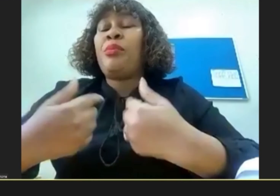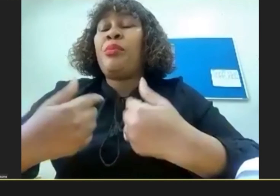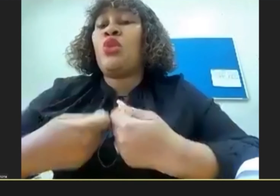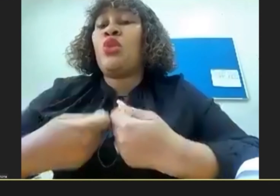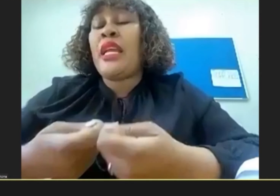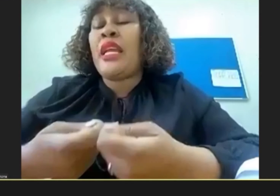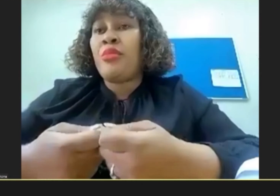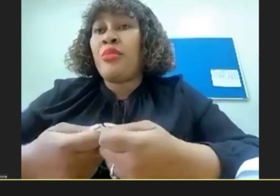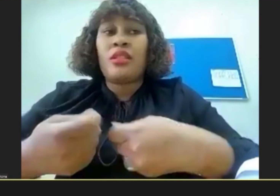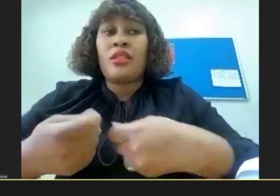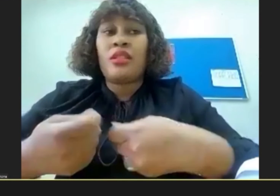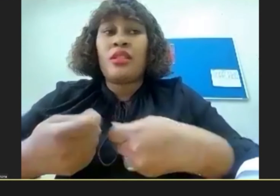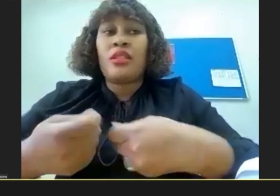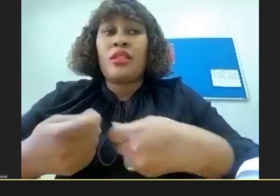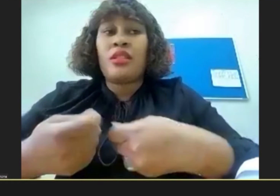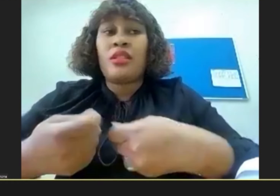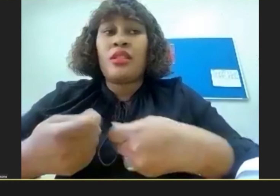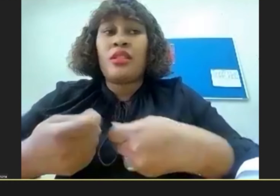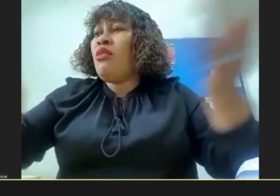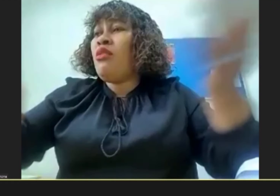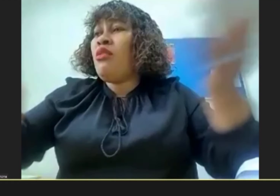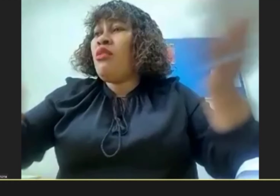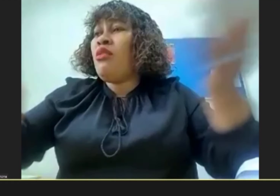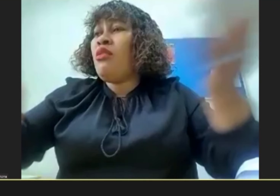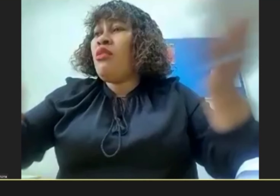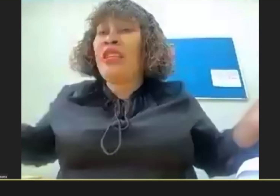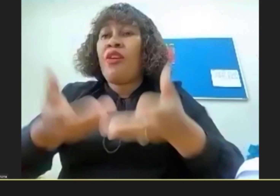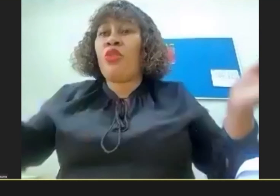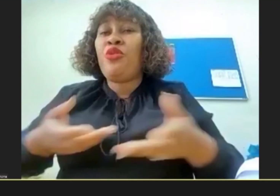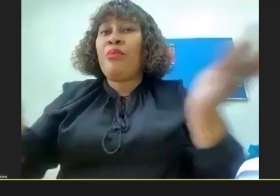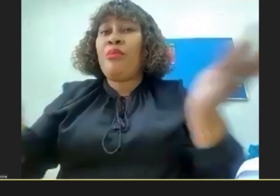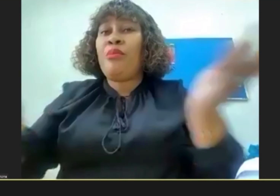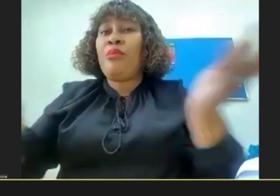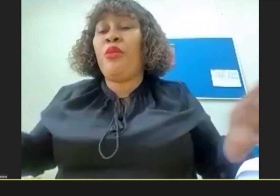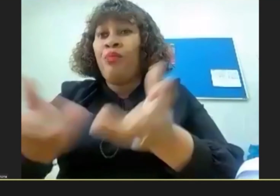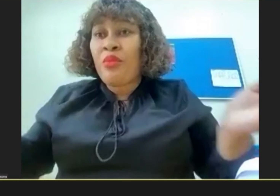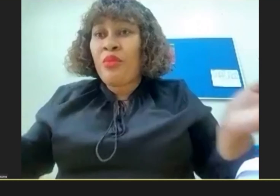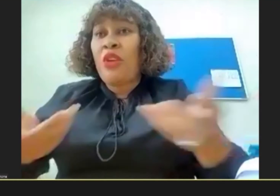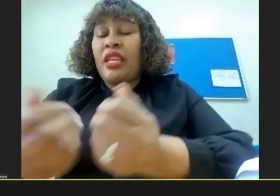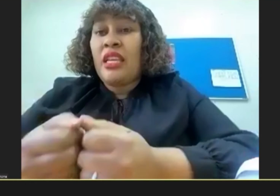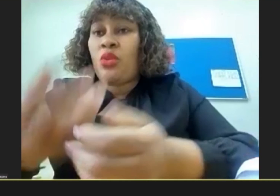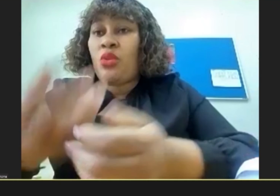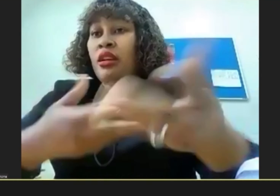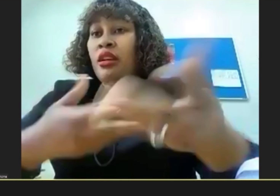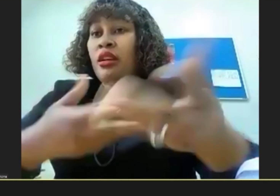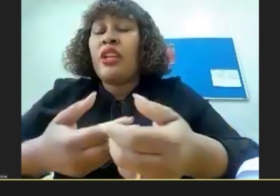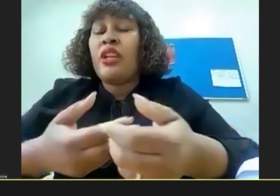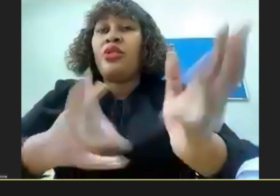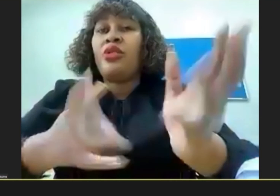Situana now Because my grandparents were there And also the environment The community people Yes They were there So I learned I learned how to